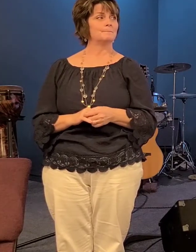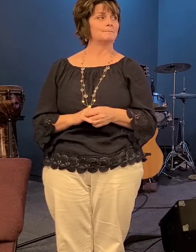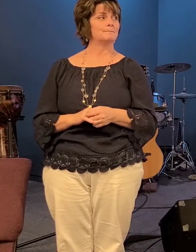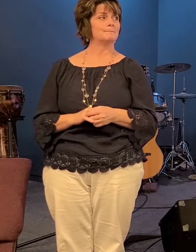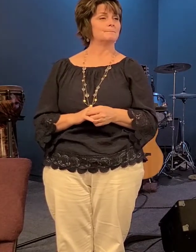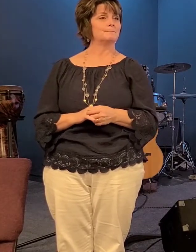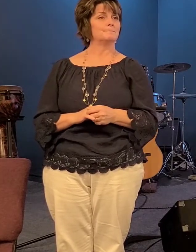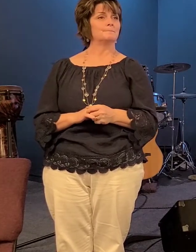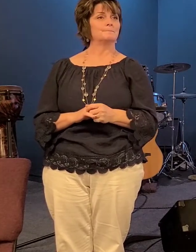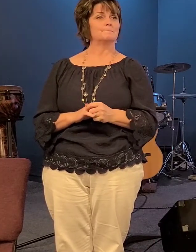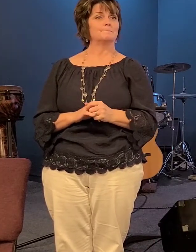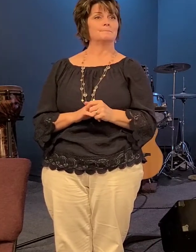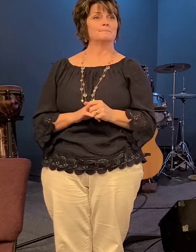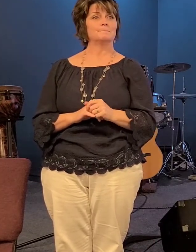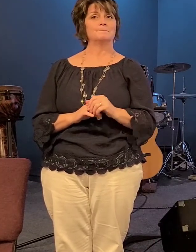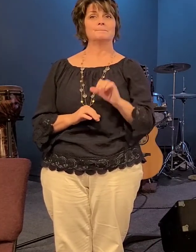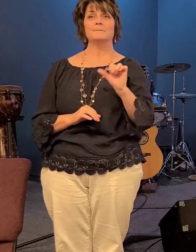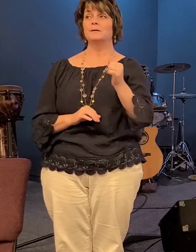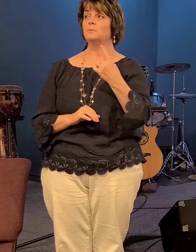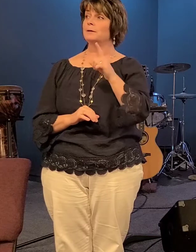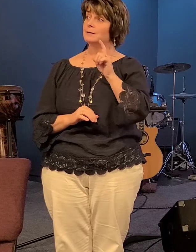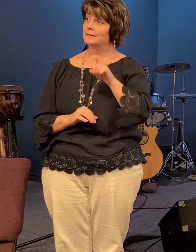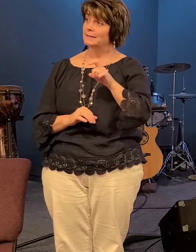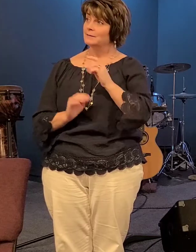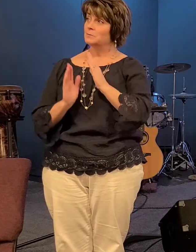need prayer would anyone request prayer